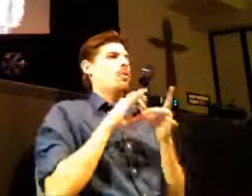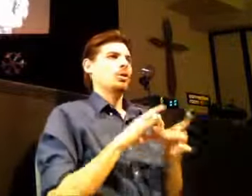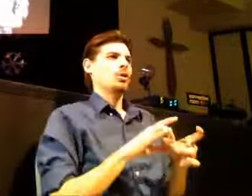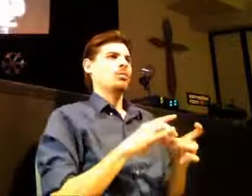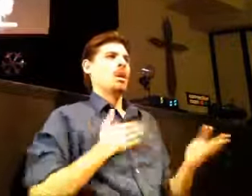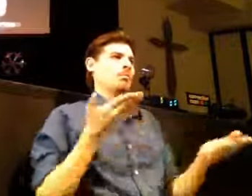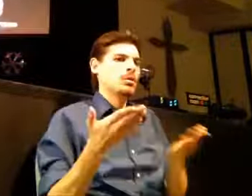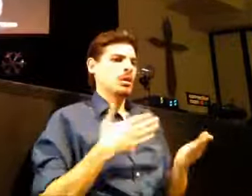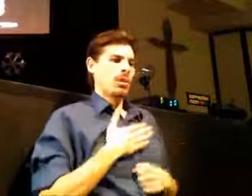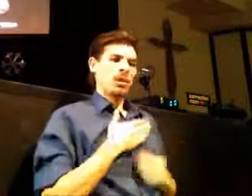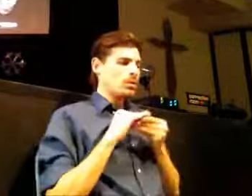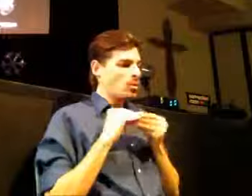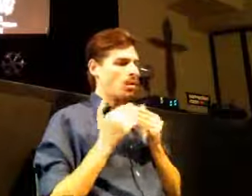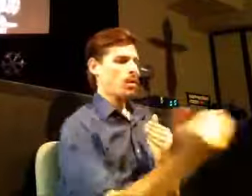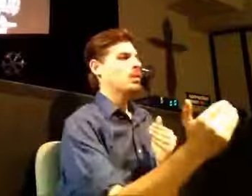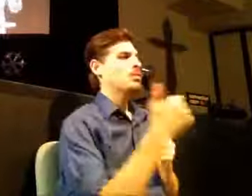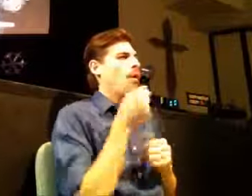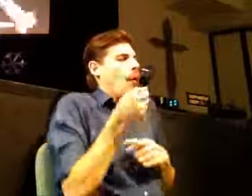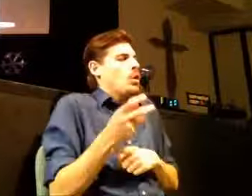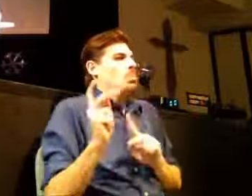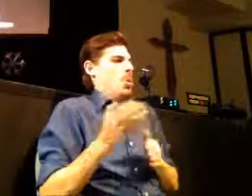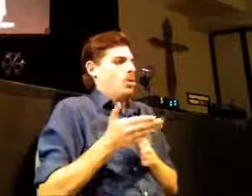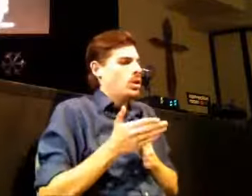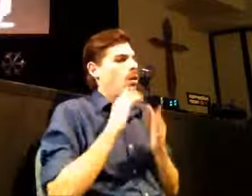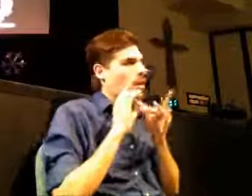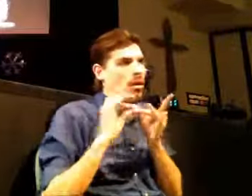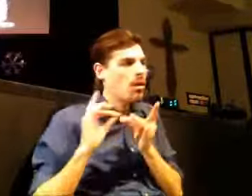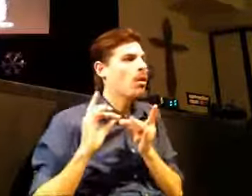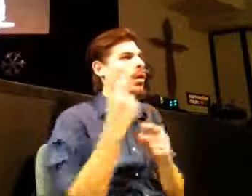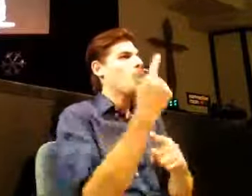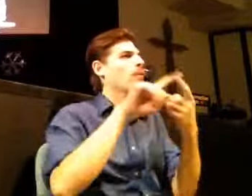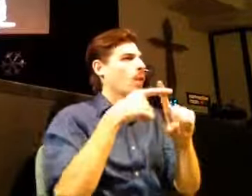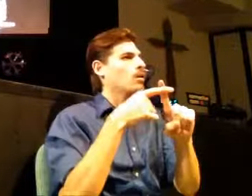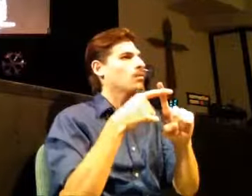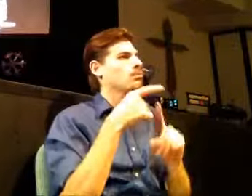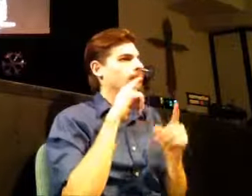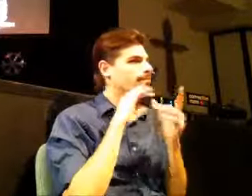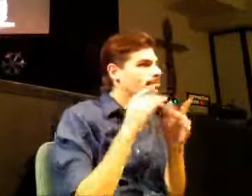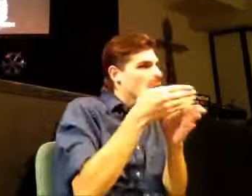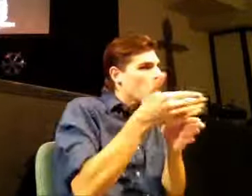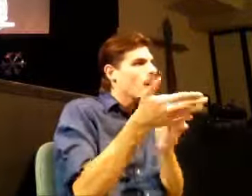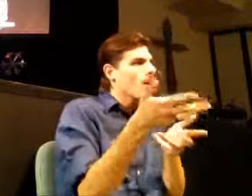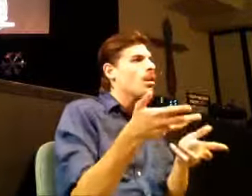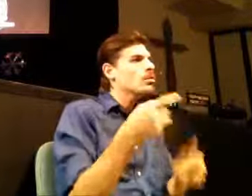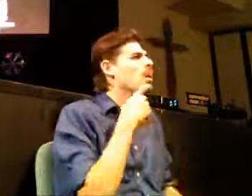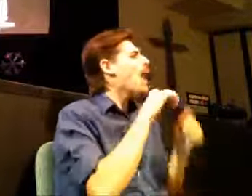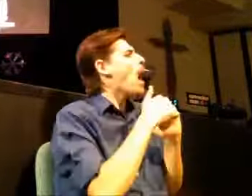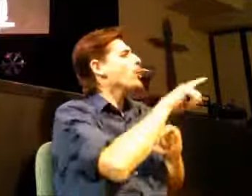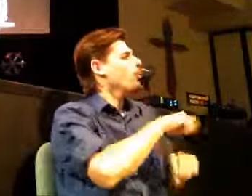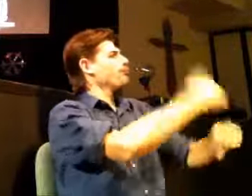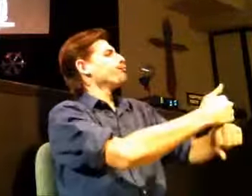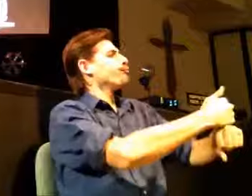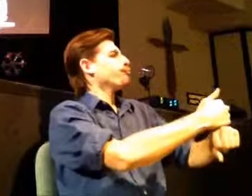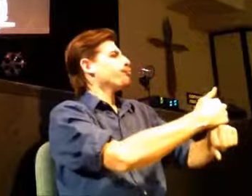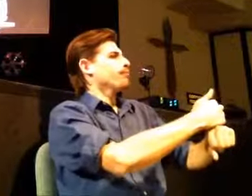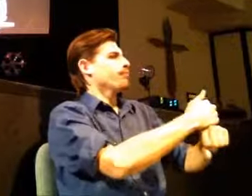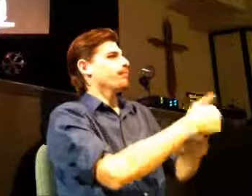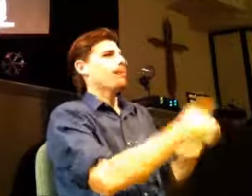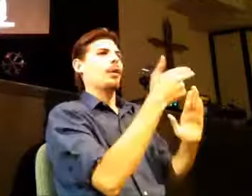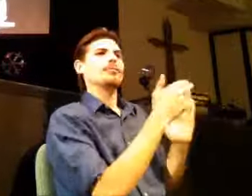shared that story with a couple of people when I got back and just said, know, I'm just, wow. And one of my friends, I shared this with a friend, said, what are you going to do to mark that moment, that story, so you don't forget?